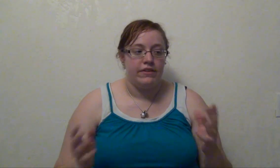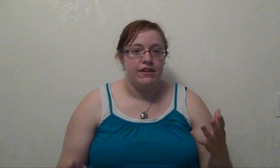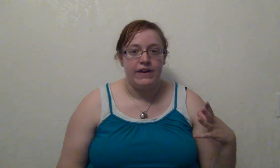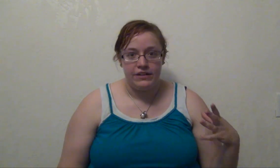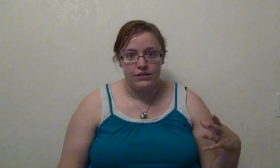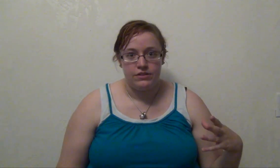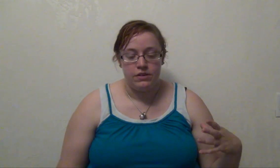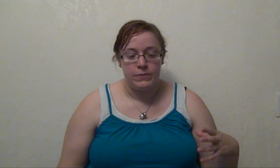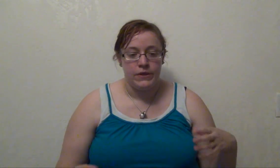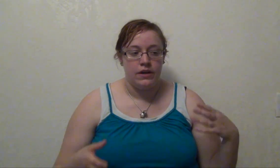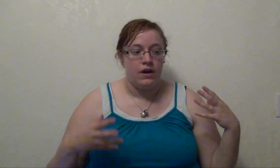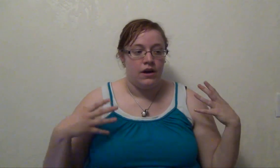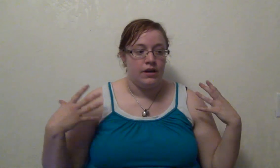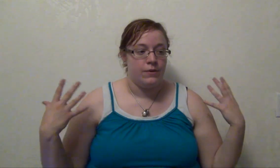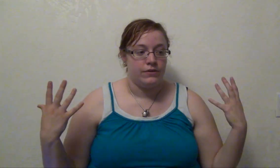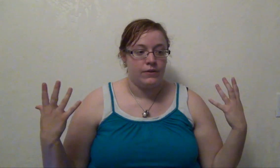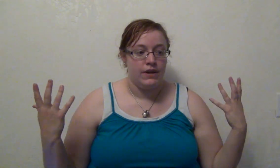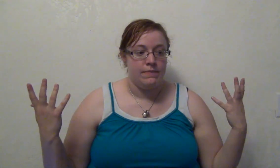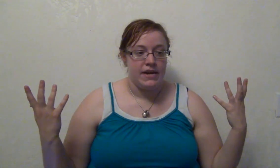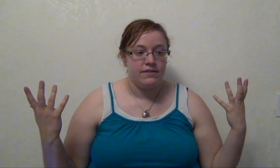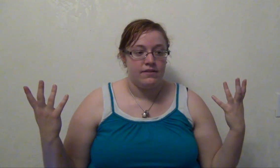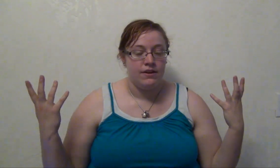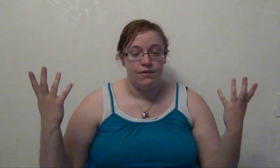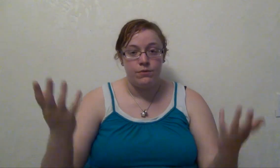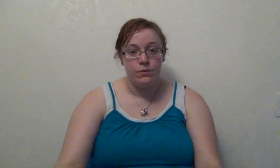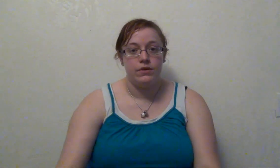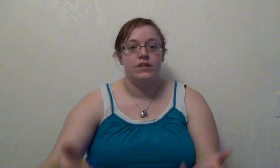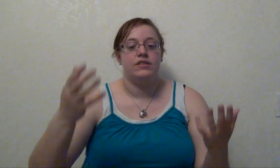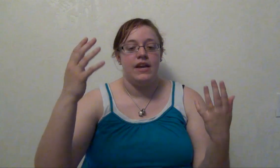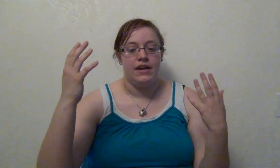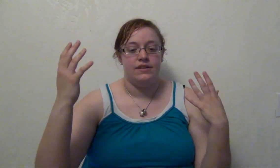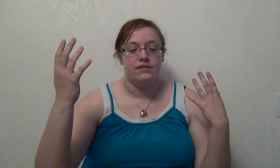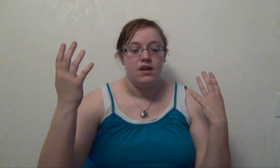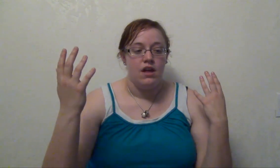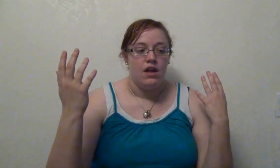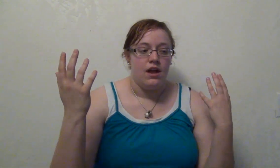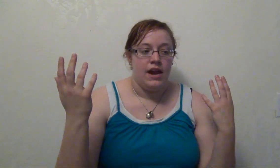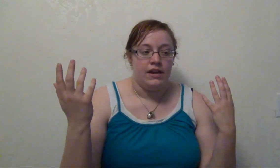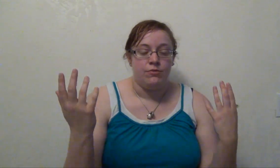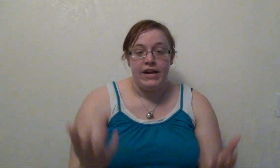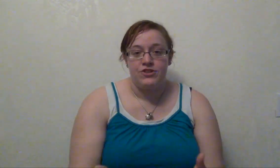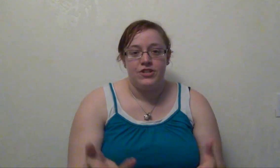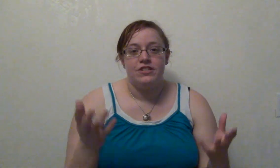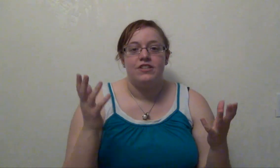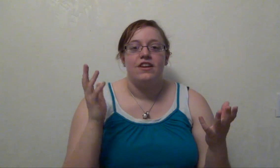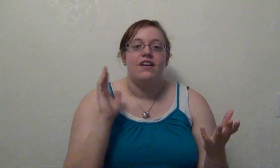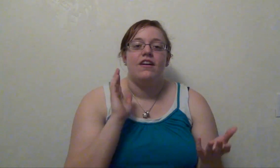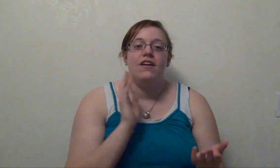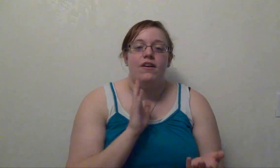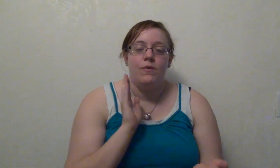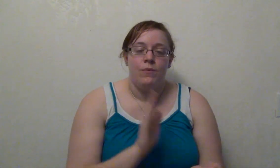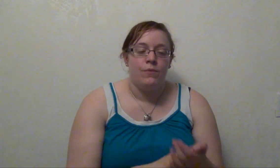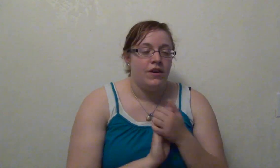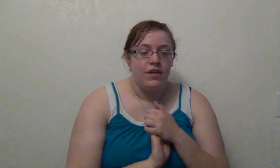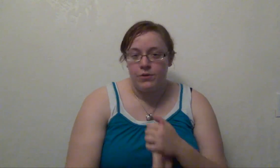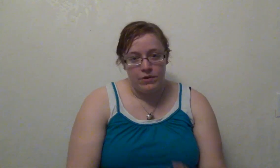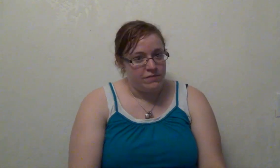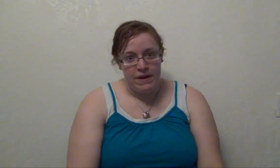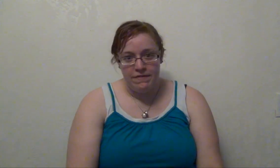all the advisors in the book. You also get to meet, you know, the wards and, and rangers. Another one of my